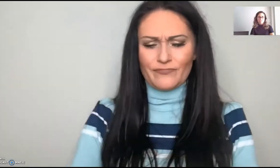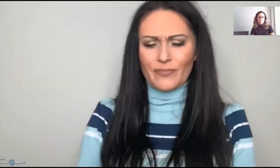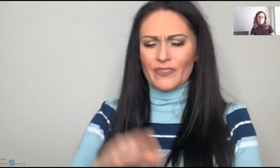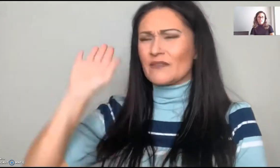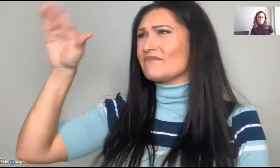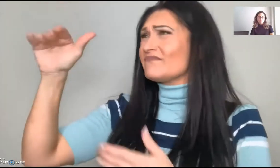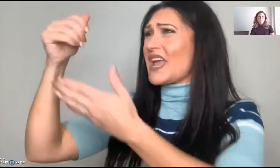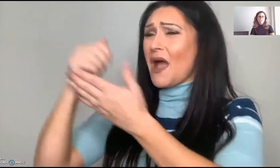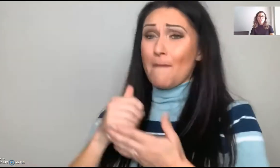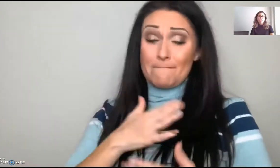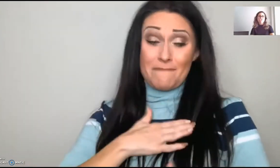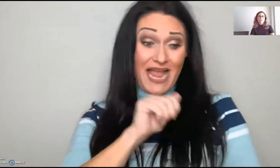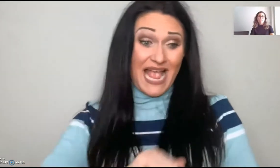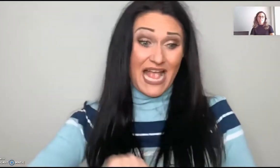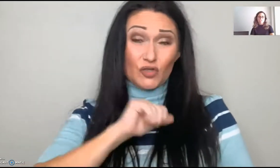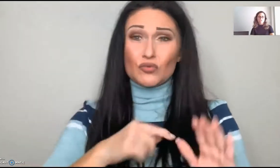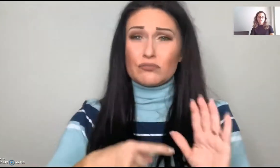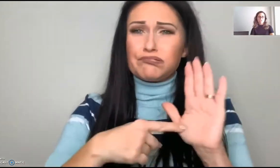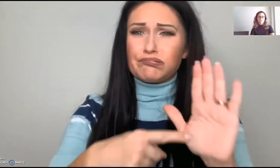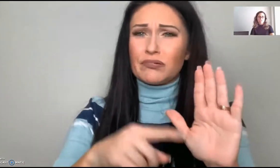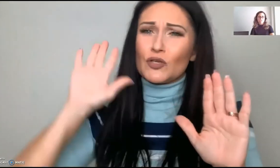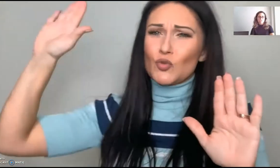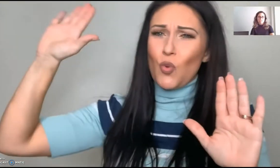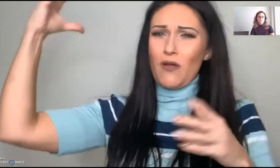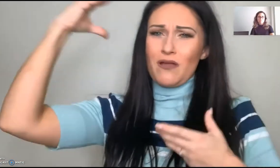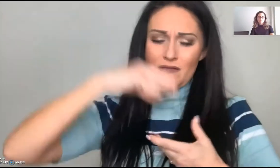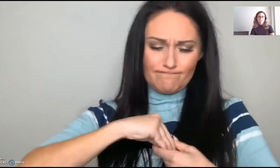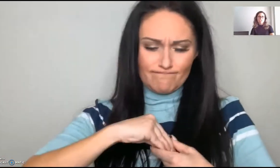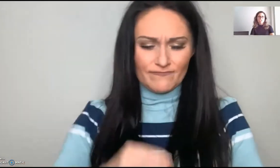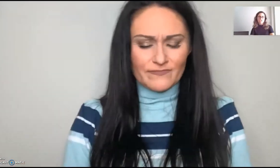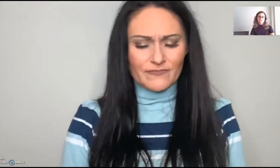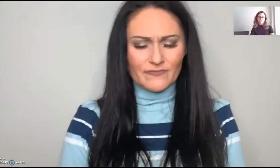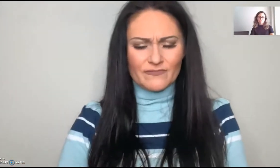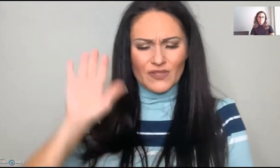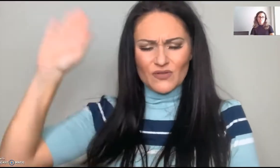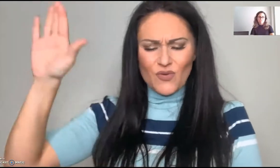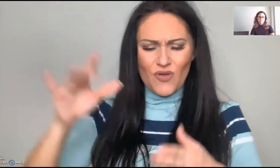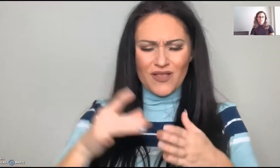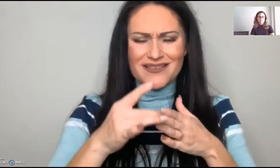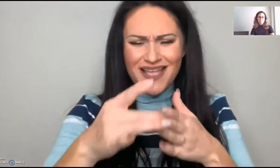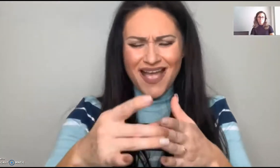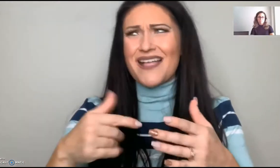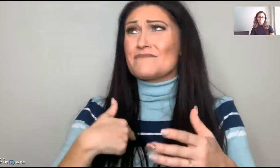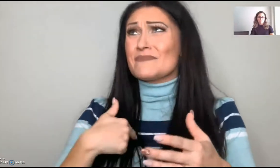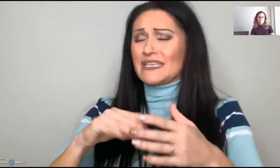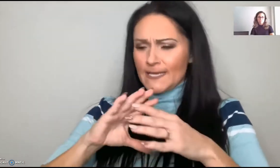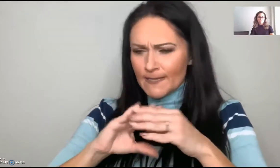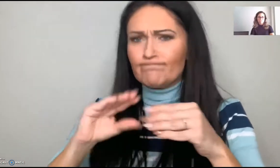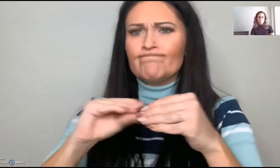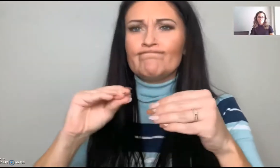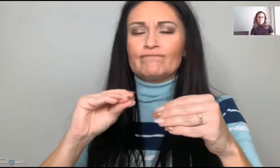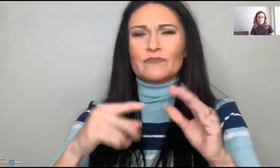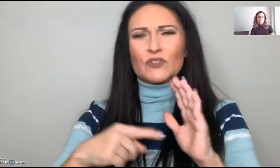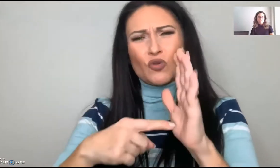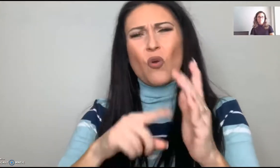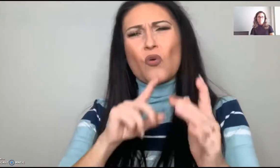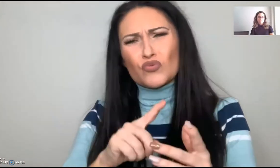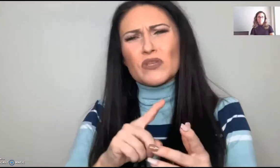Ask him to change your mind and your heart and help change your attitude and come in you. God, please